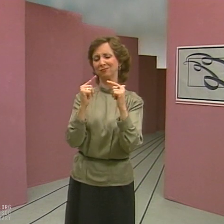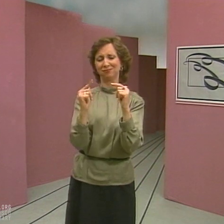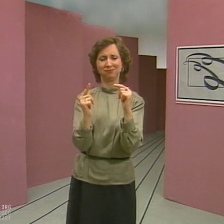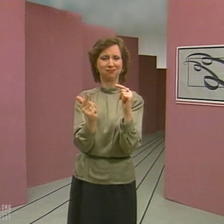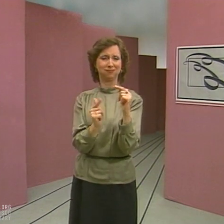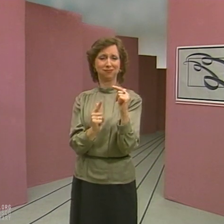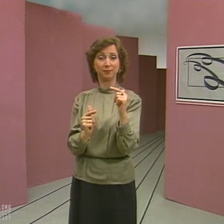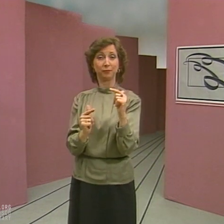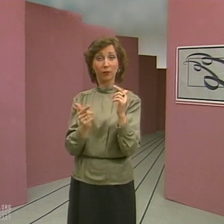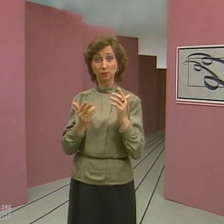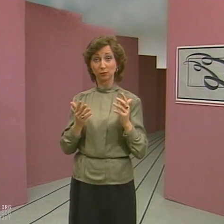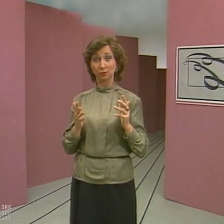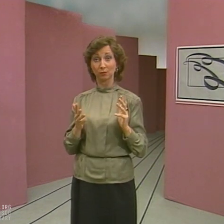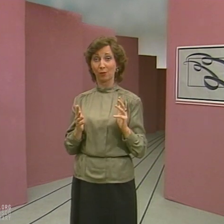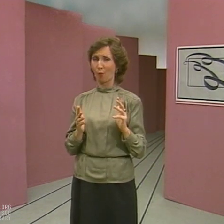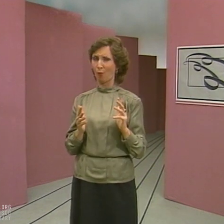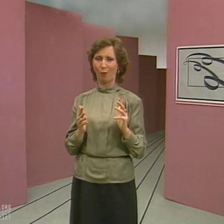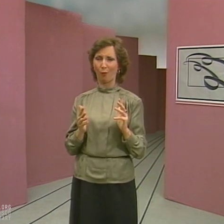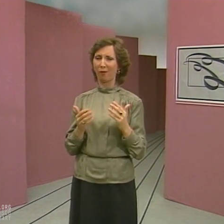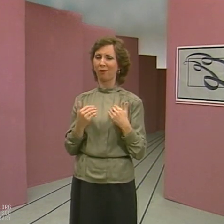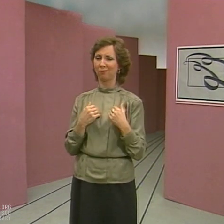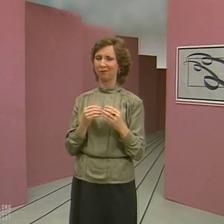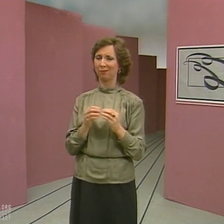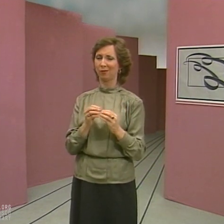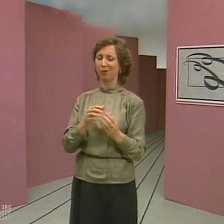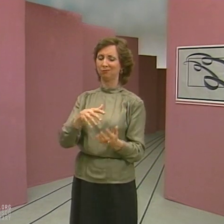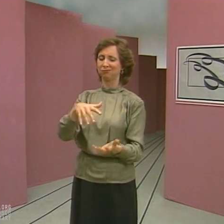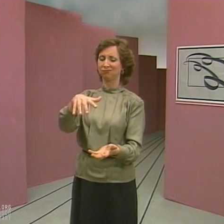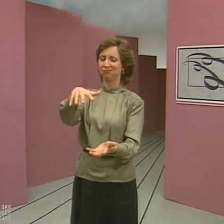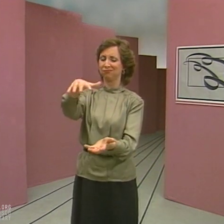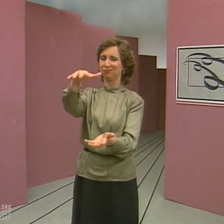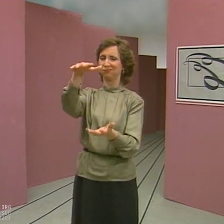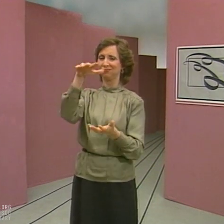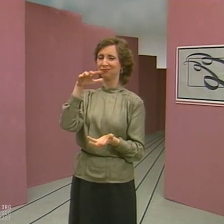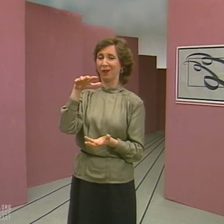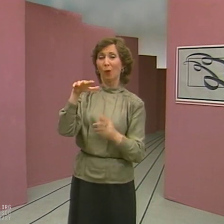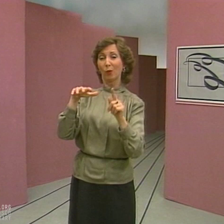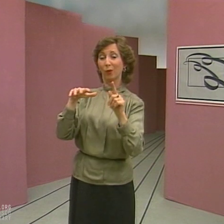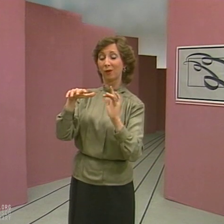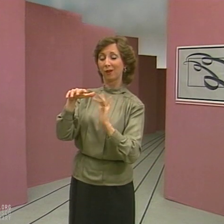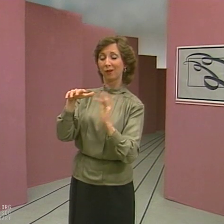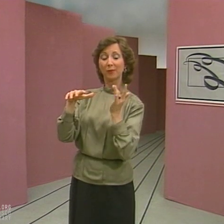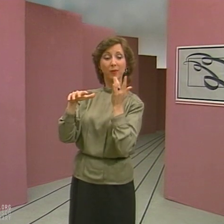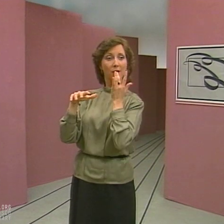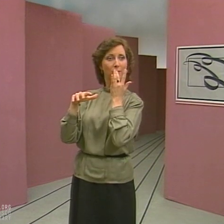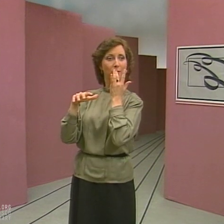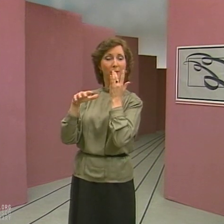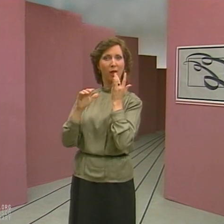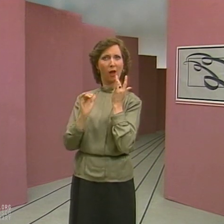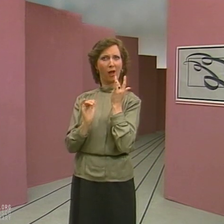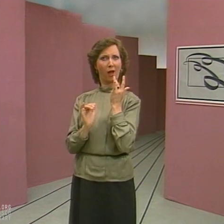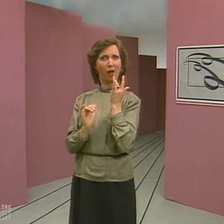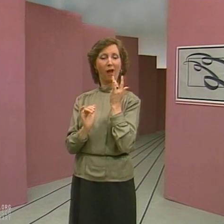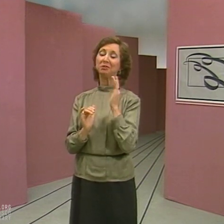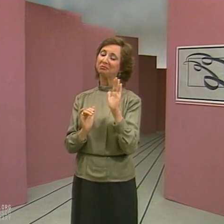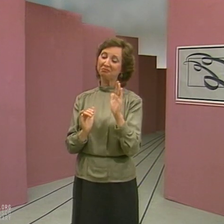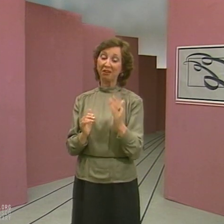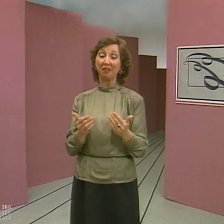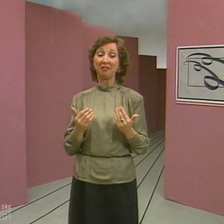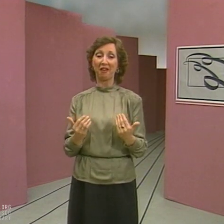even television shows. But you've only had a taste. New technologies are making it